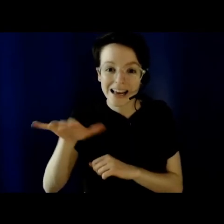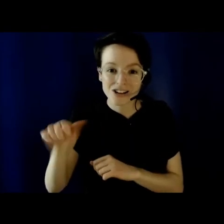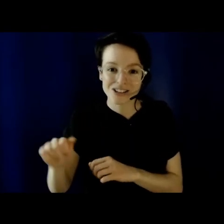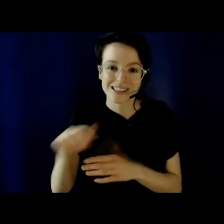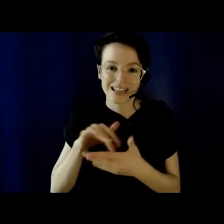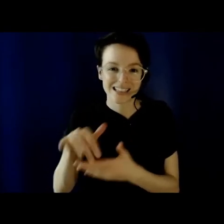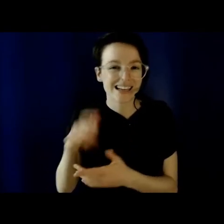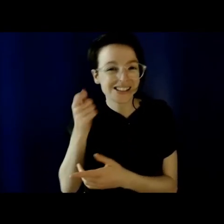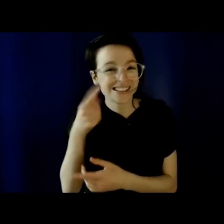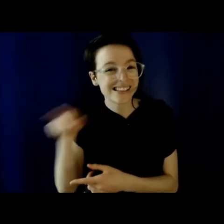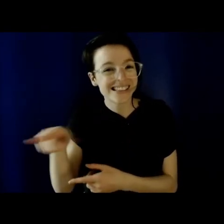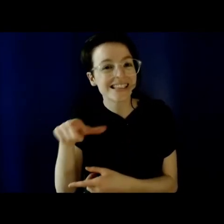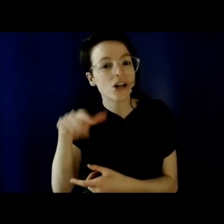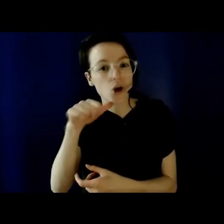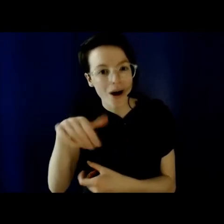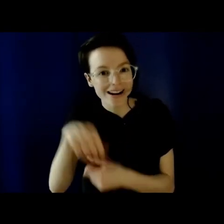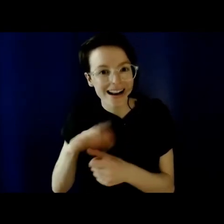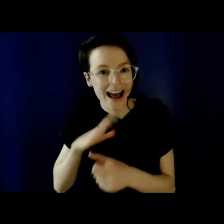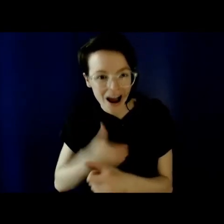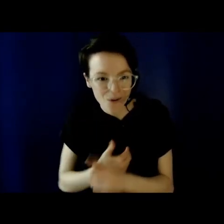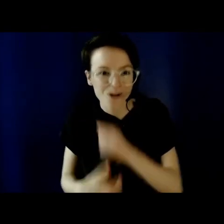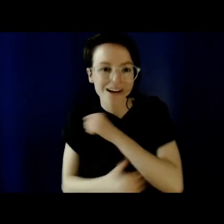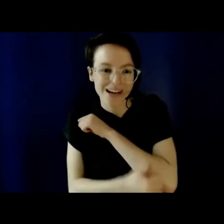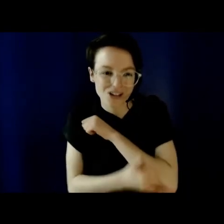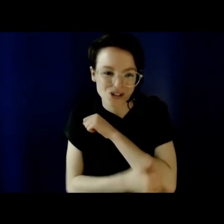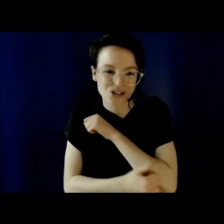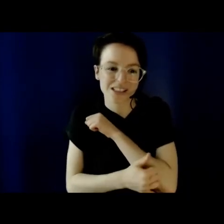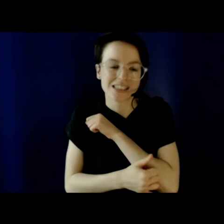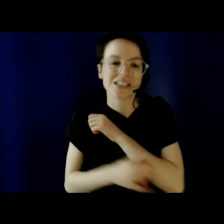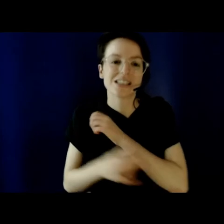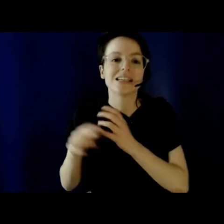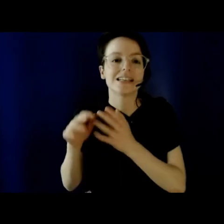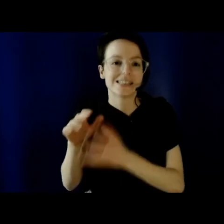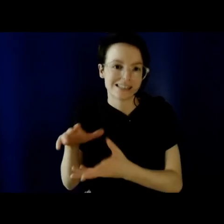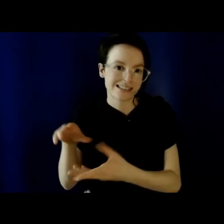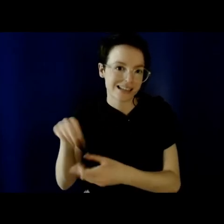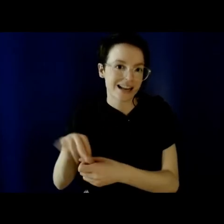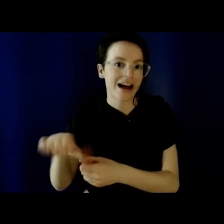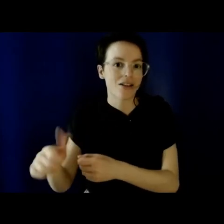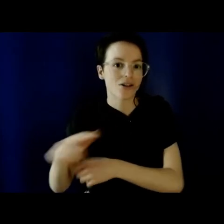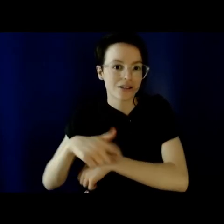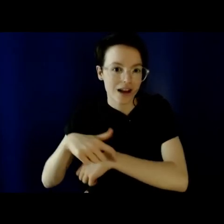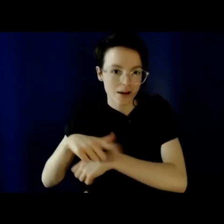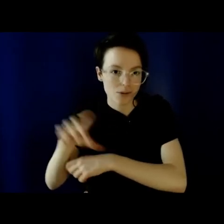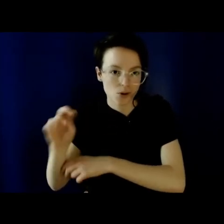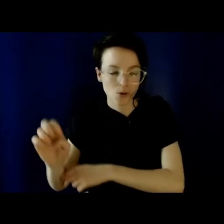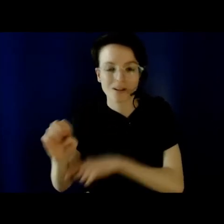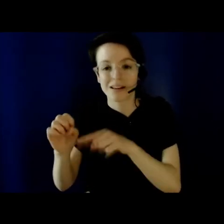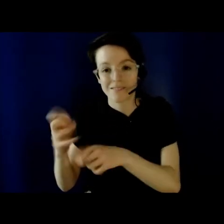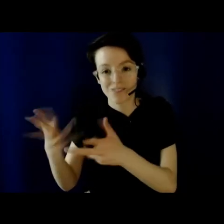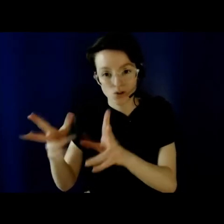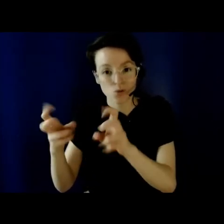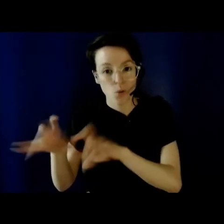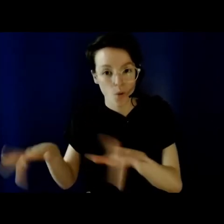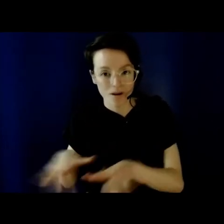And he's participating in the workshop asynchronously. So he pre-recorded his presentation and I will be playing it.